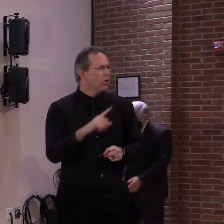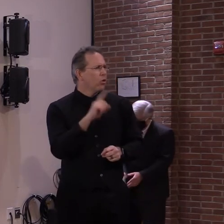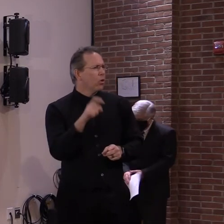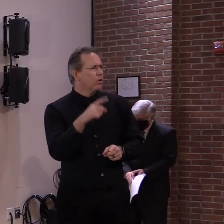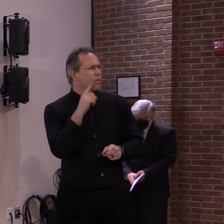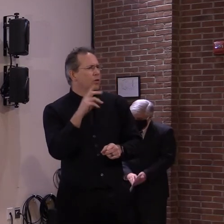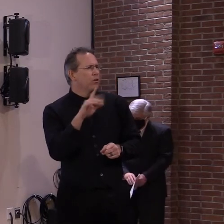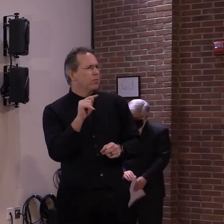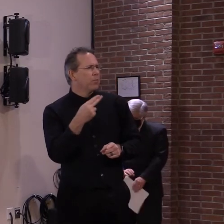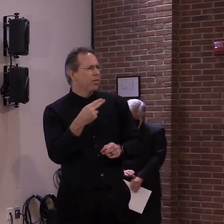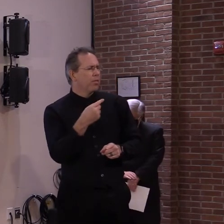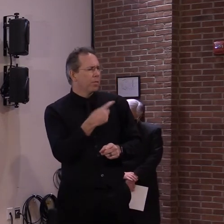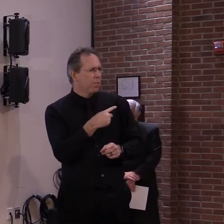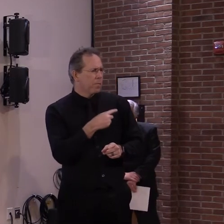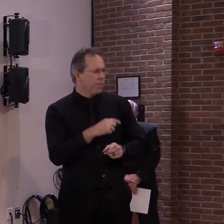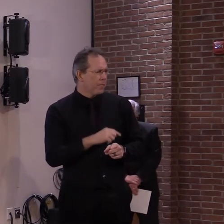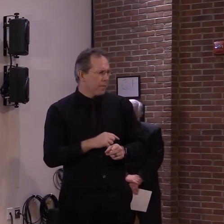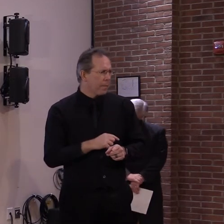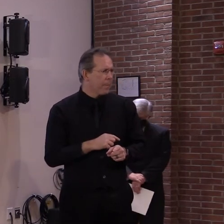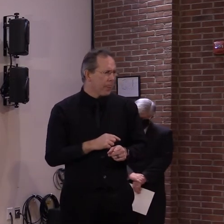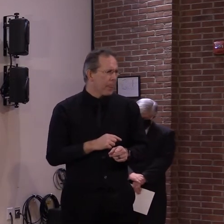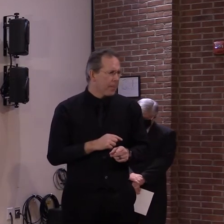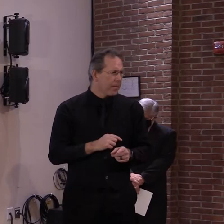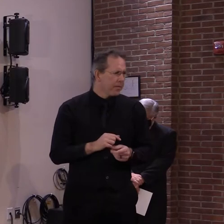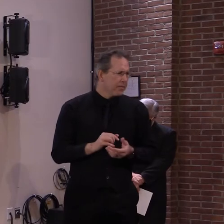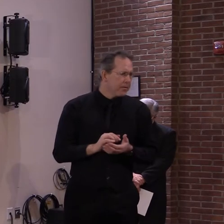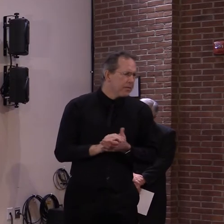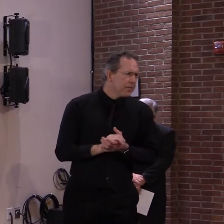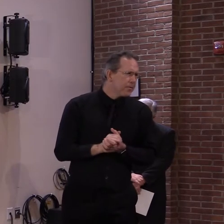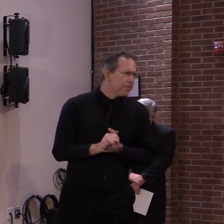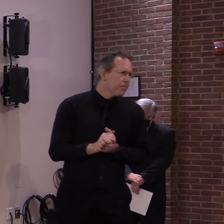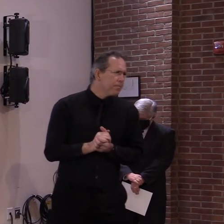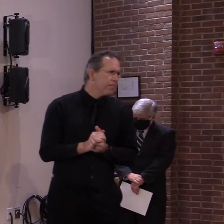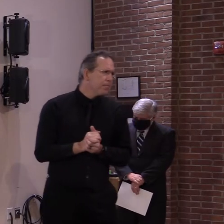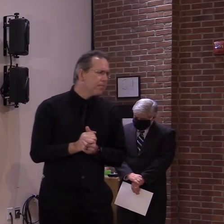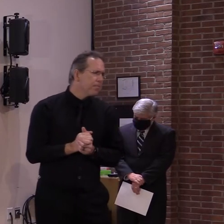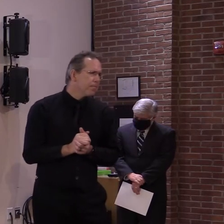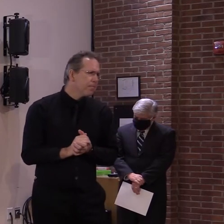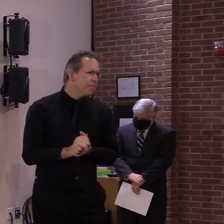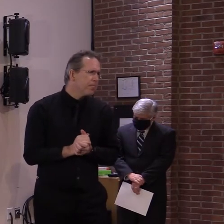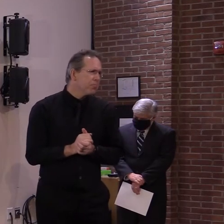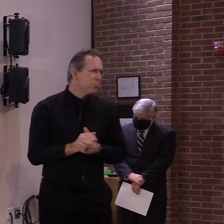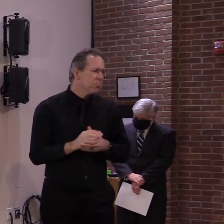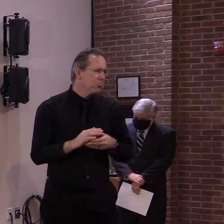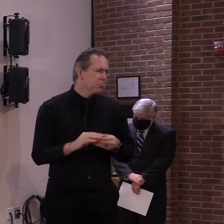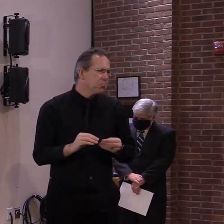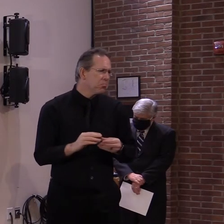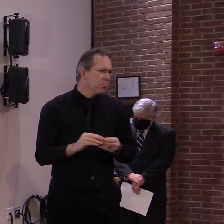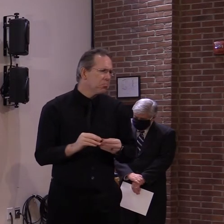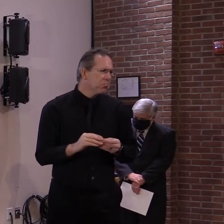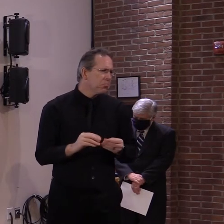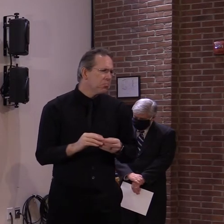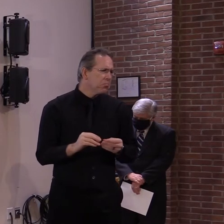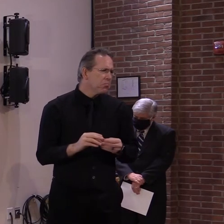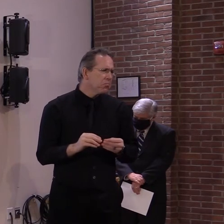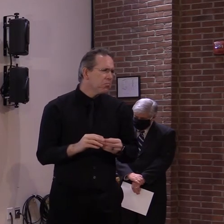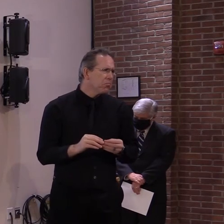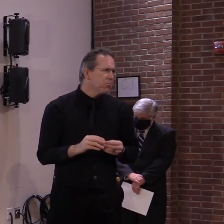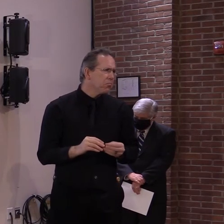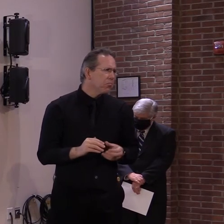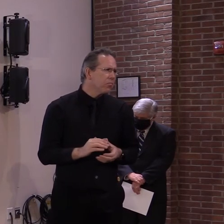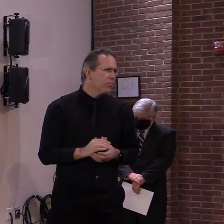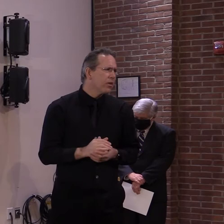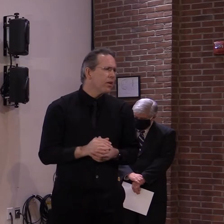variable on the, on the whole vaccine, uh, landscape is the availability of the doses themselves.